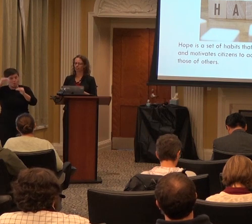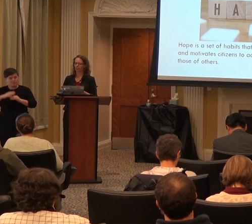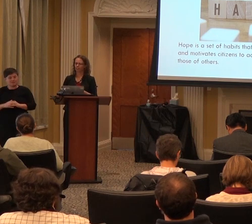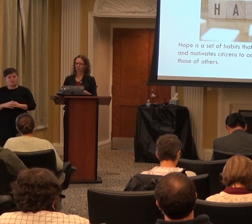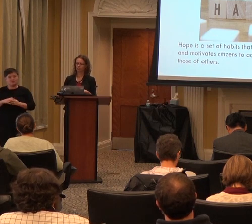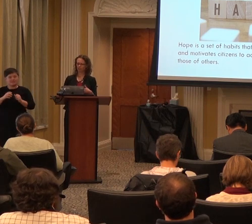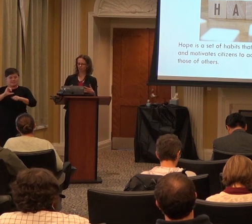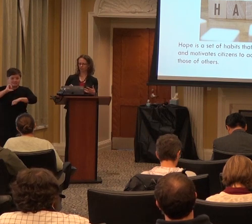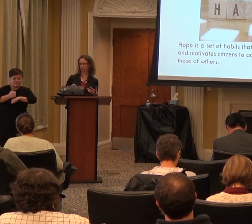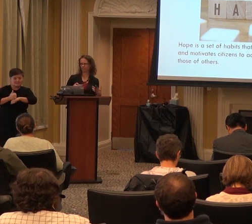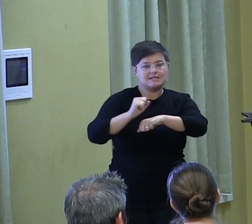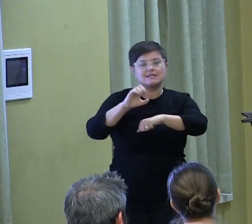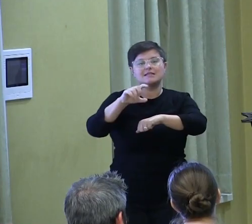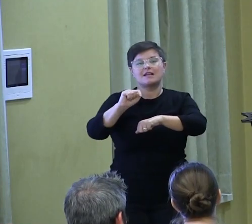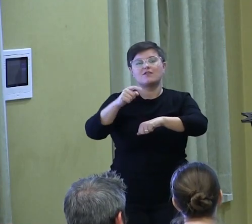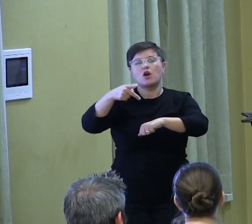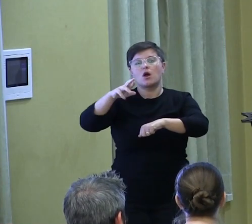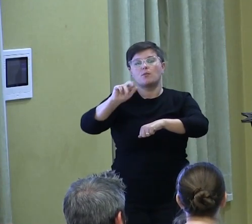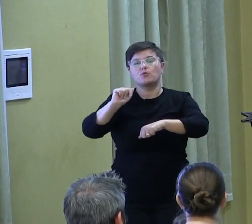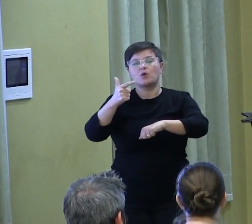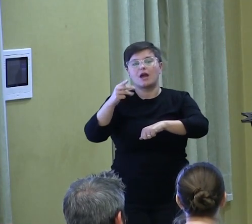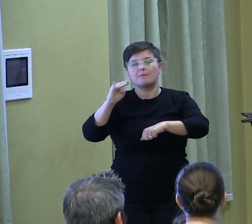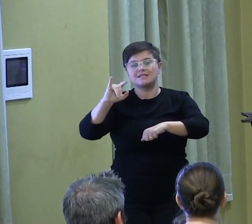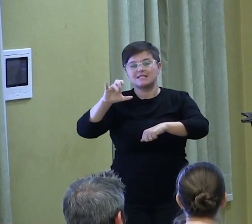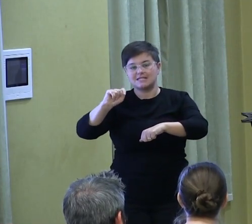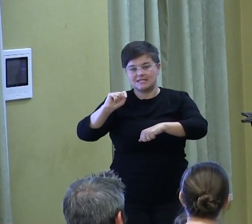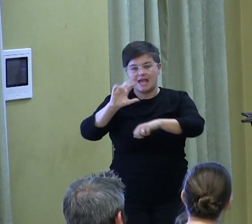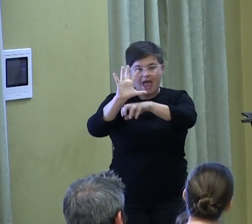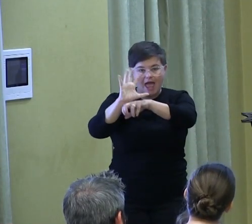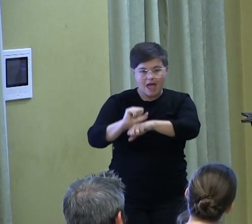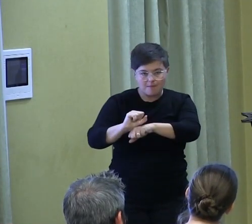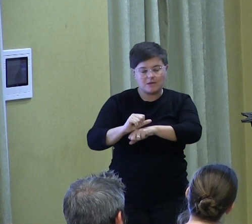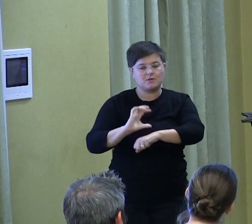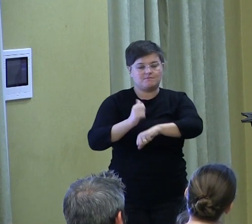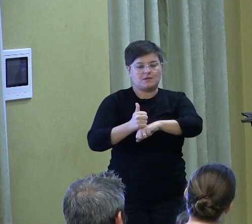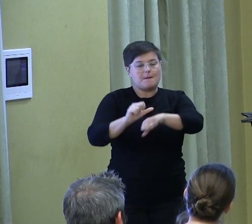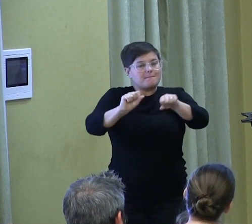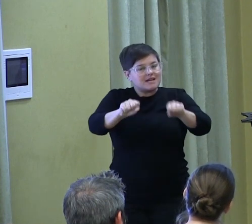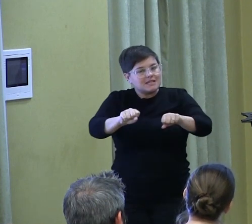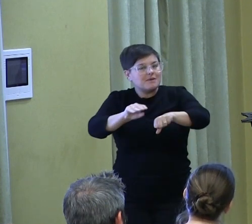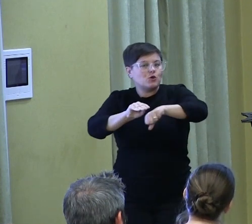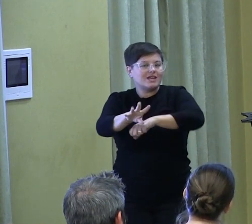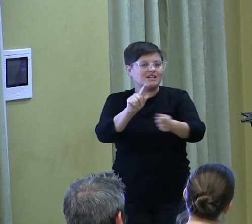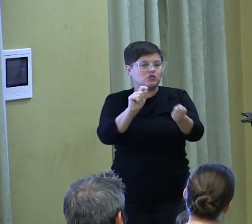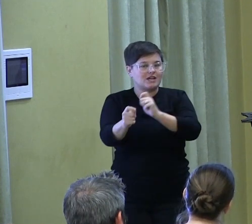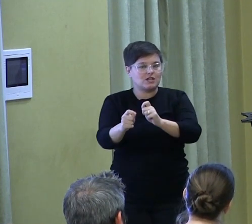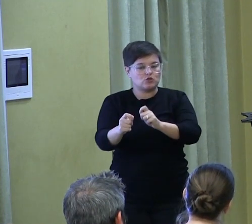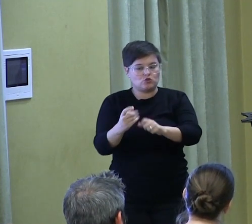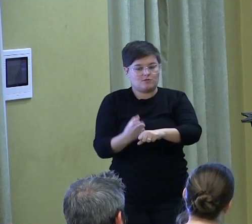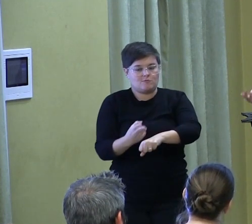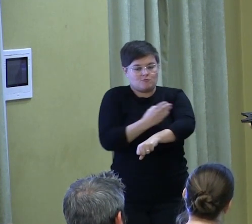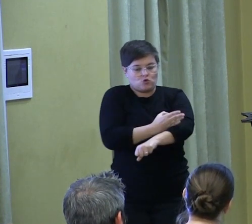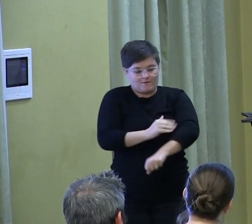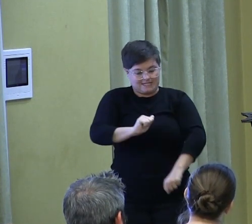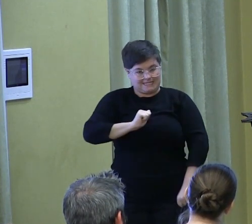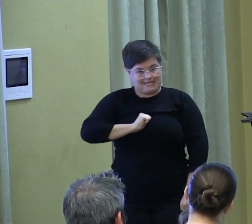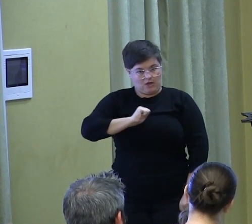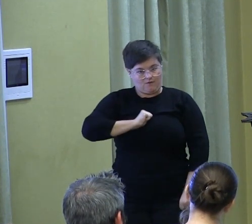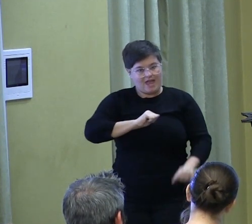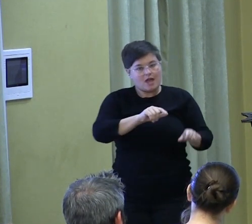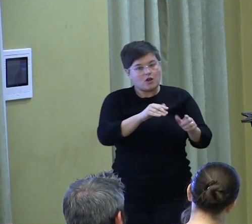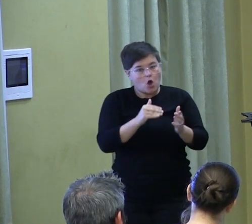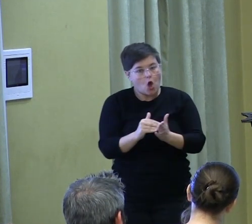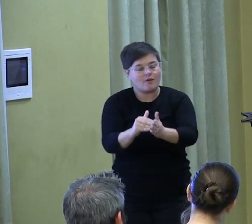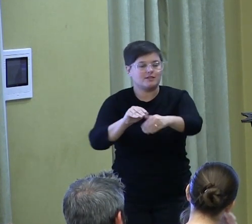is most essentially a disposition toward possibility and change for the betterment of oneself and often others.